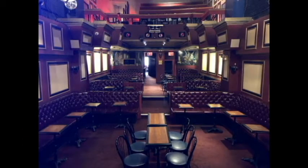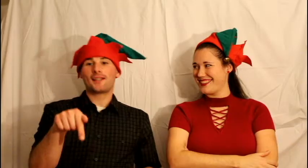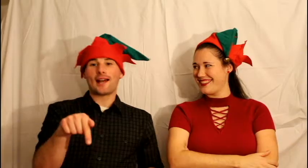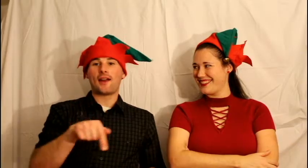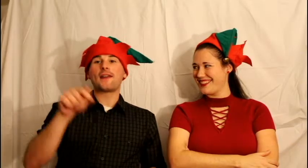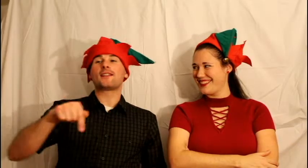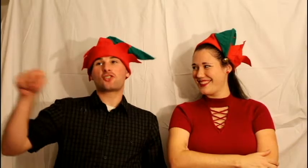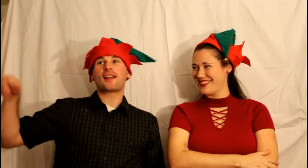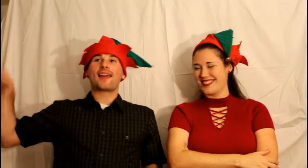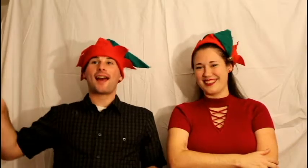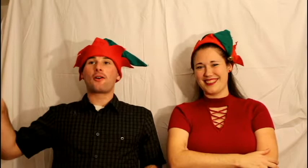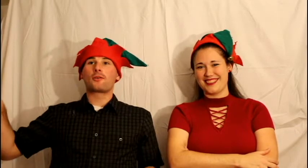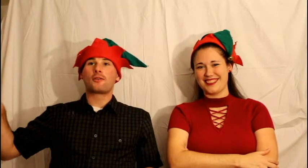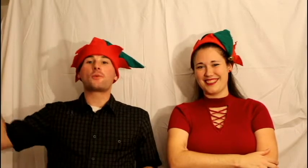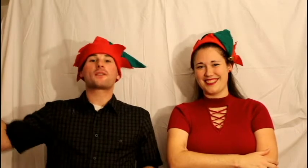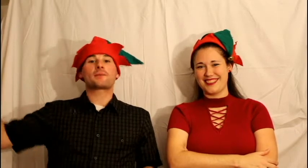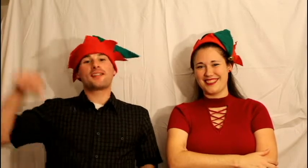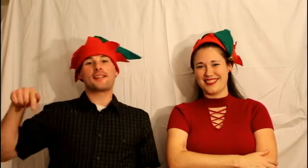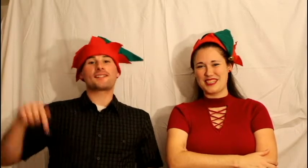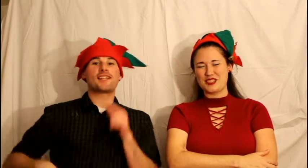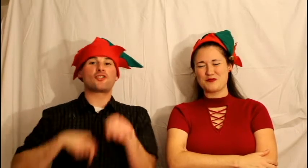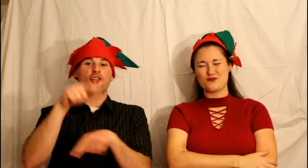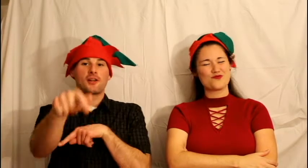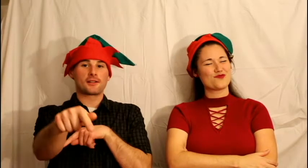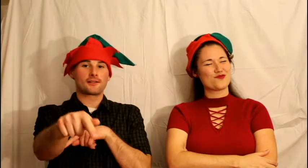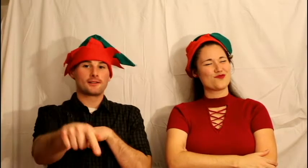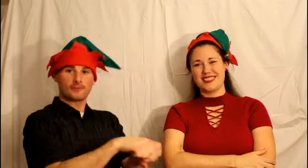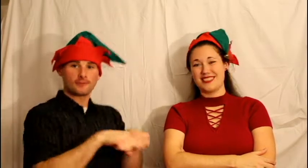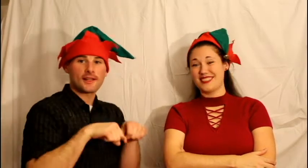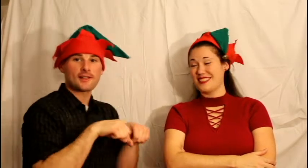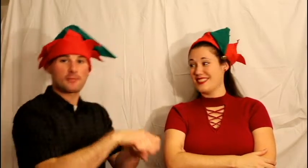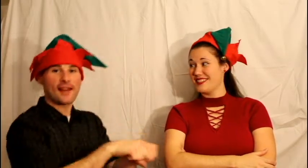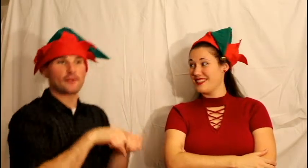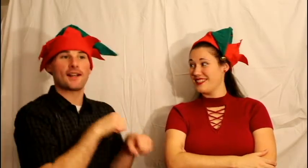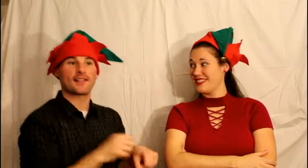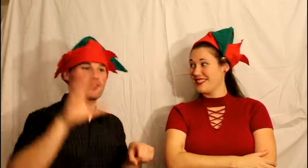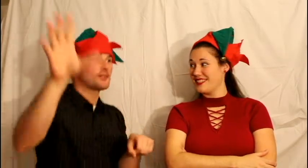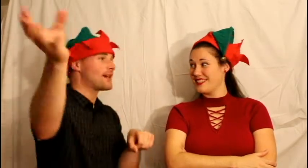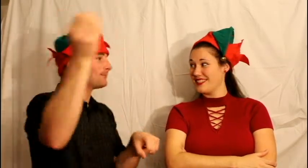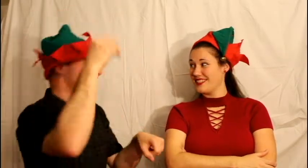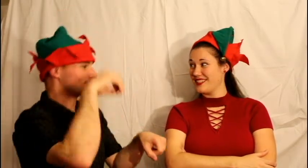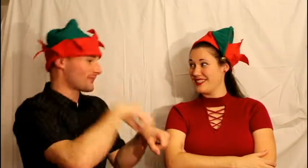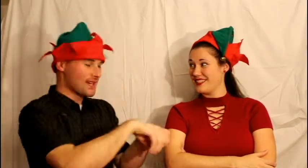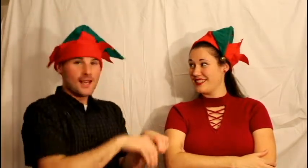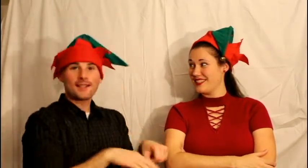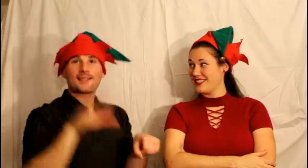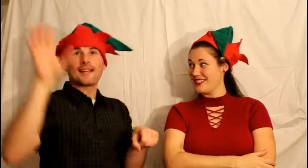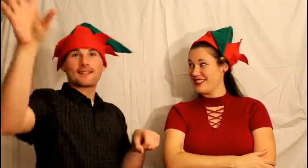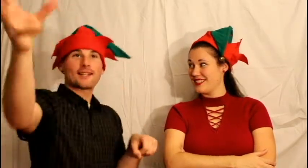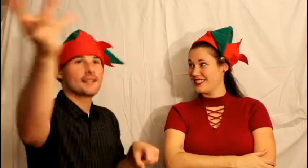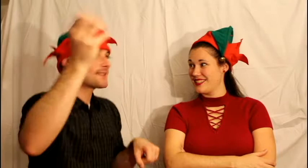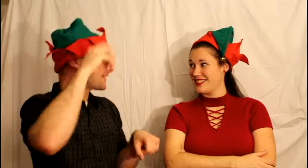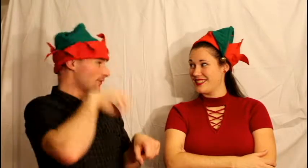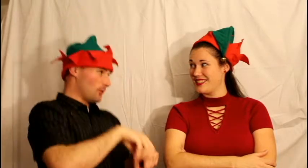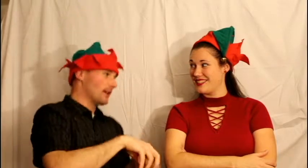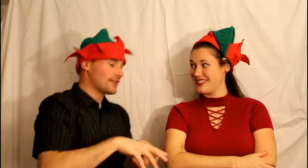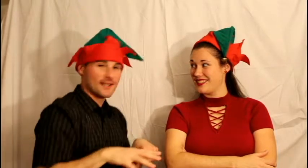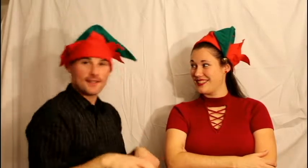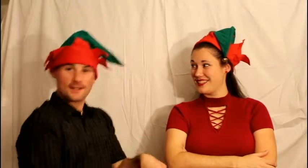Check it out. And then check out with some tickets in your cart. Like it's Black Friday and you're like, hmm, 10 tickets, 20 tickets.